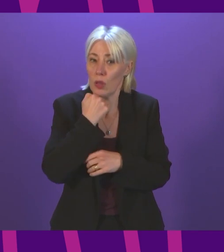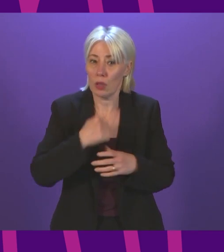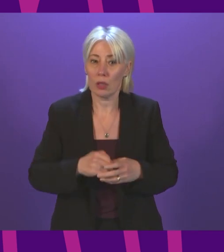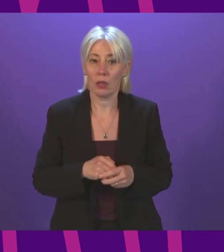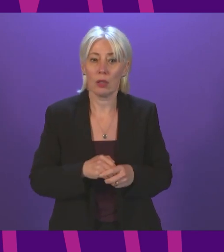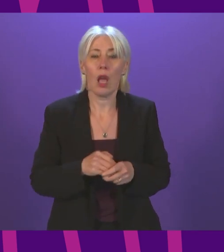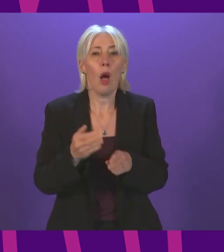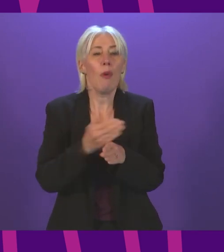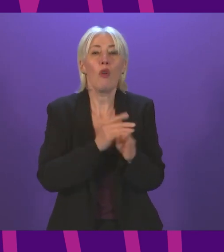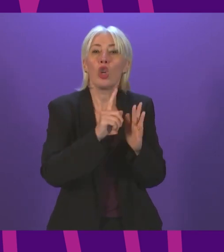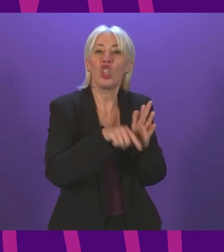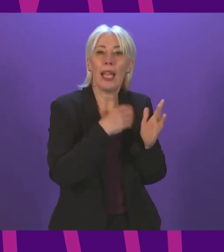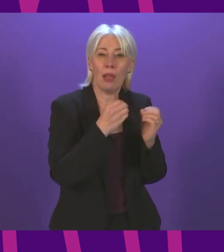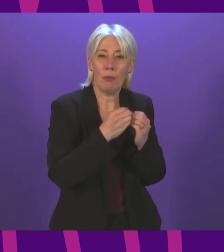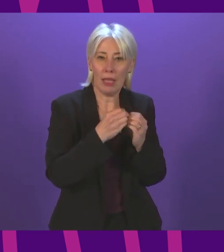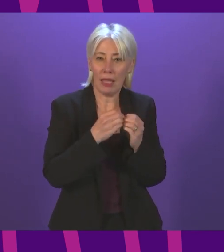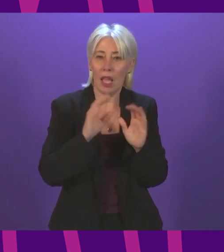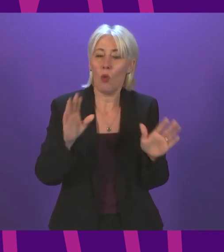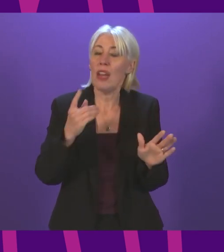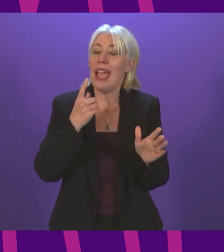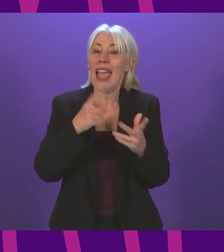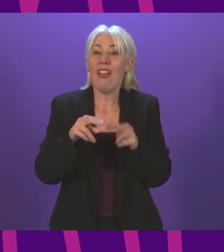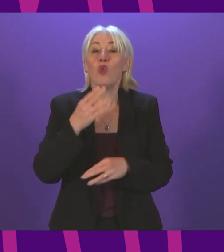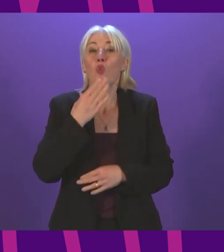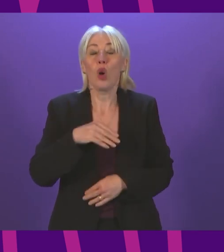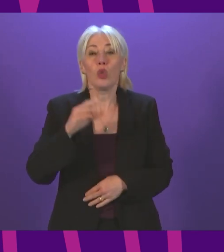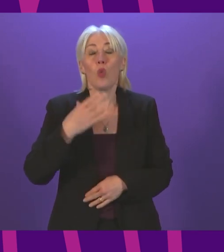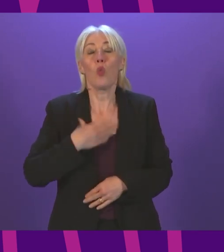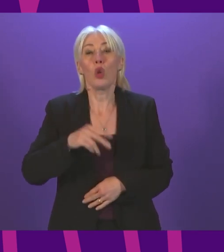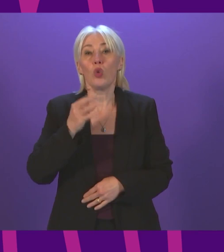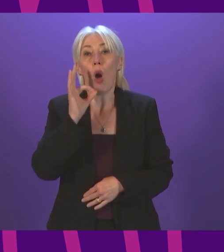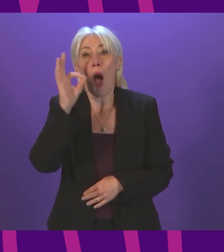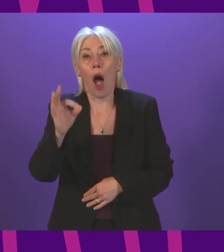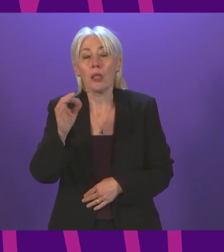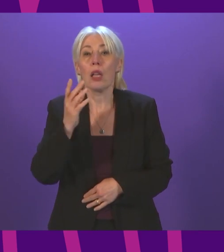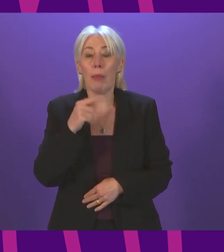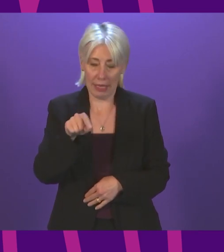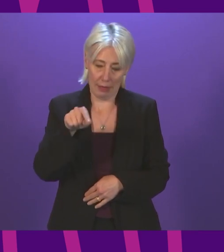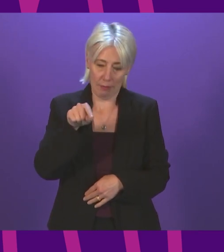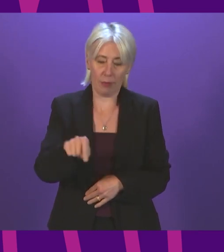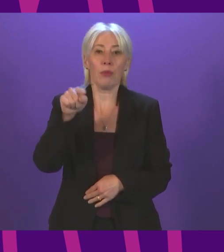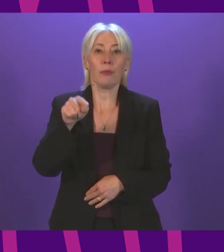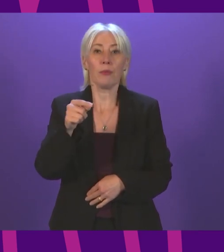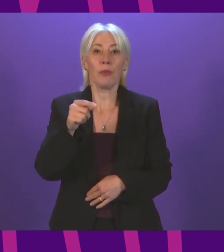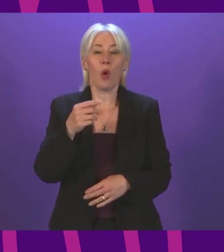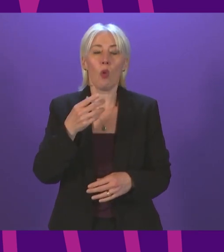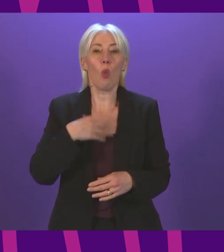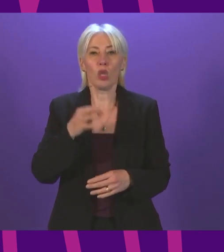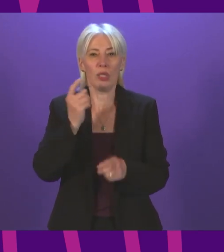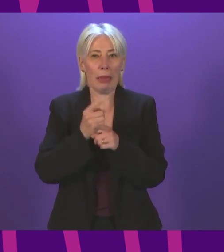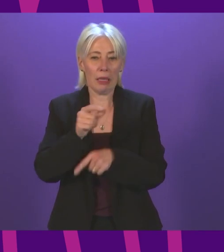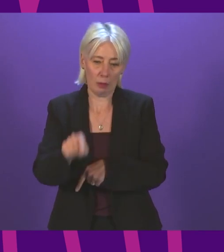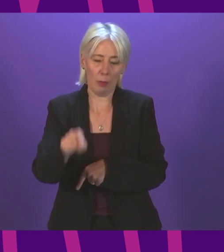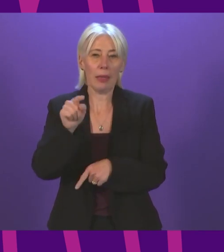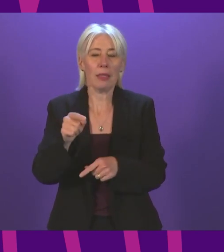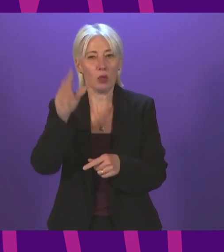Before calling, Jackie Bailey, could I invite members who want to ask a question, who haven't already done so, to press the request to speak buttons now or as soon as possible? Jackie Bailey.